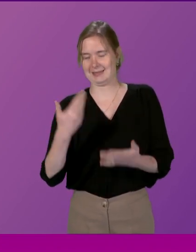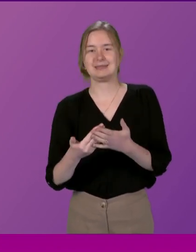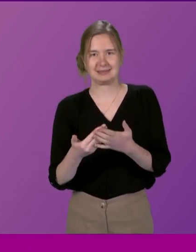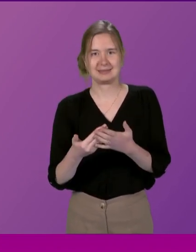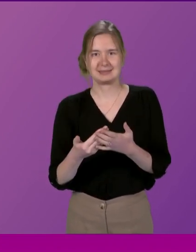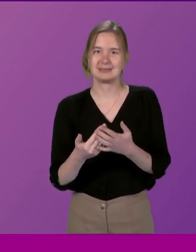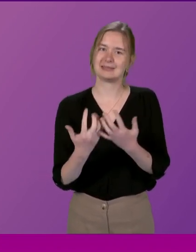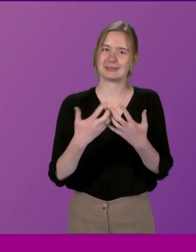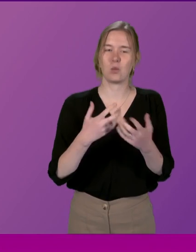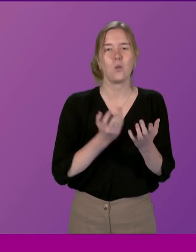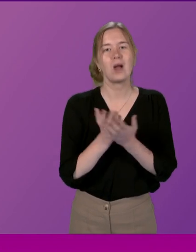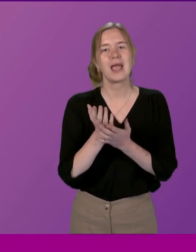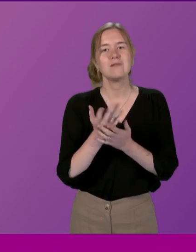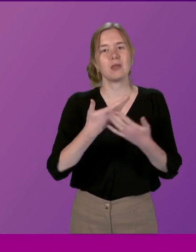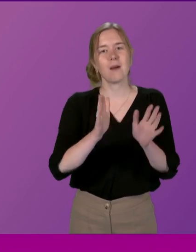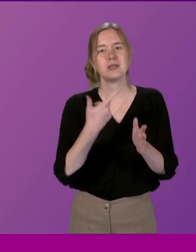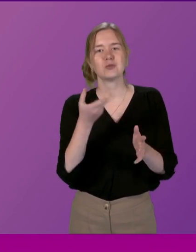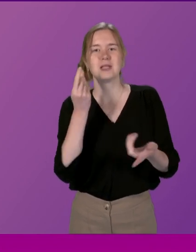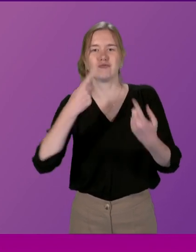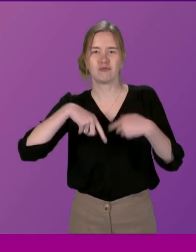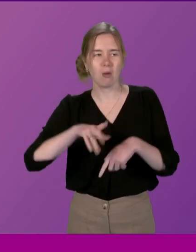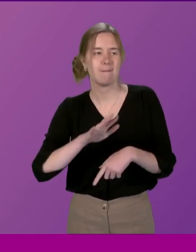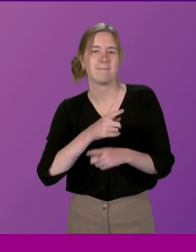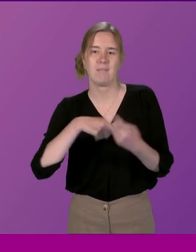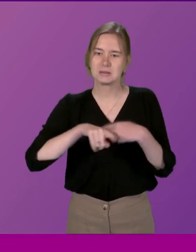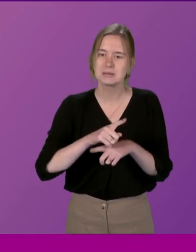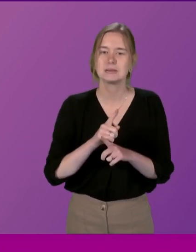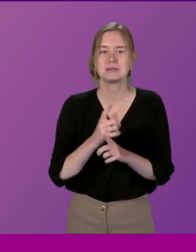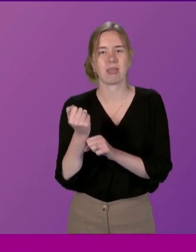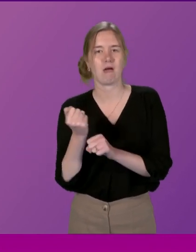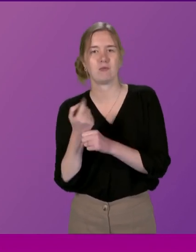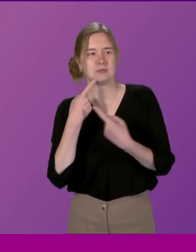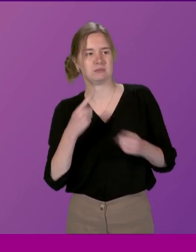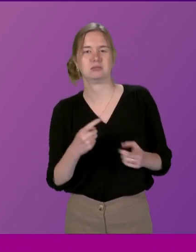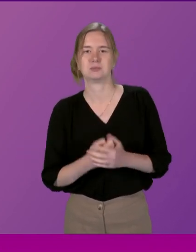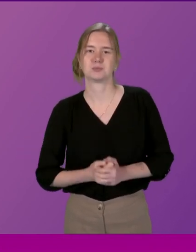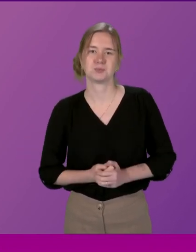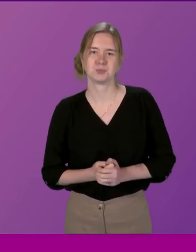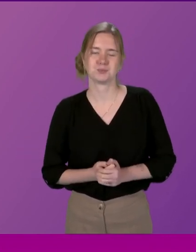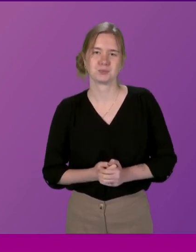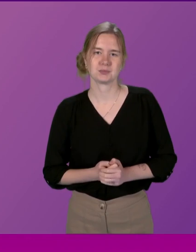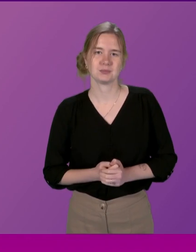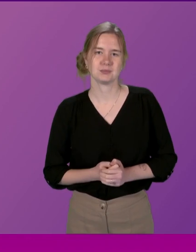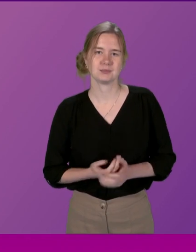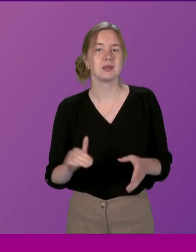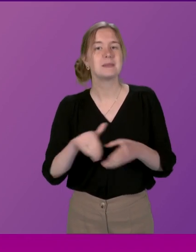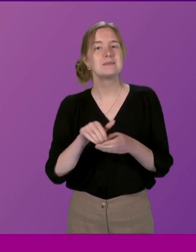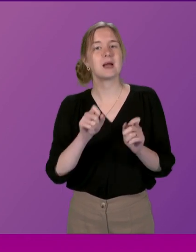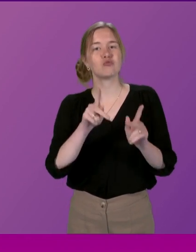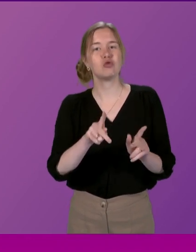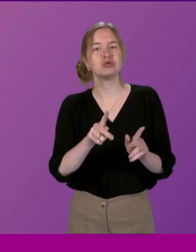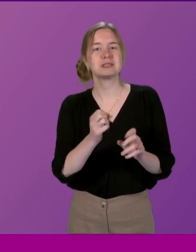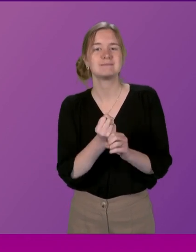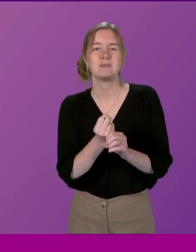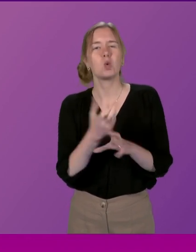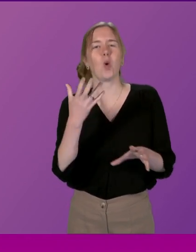the public to directly hear from the Government themselves A participatory approach is a